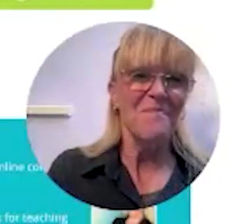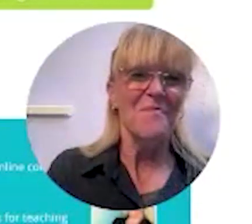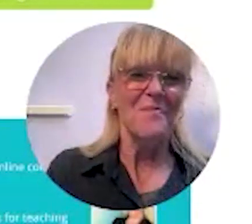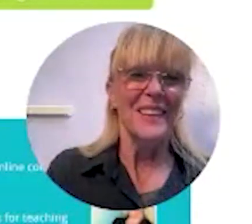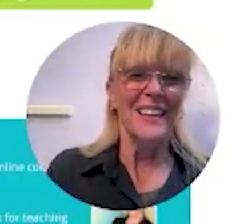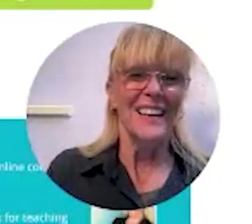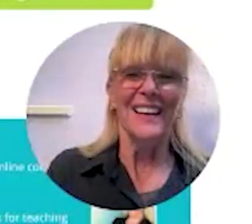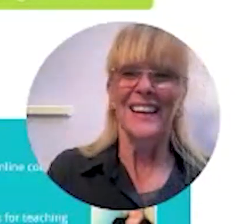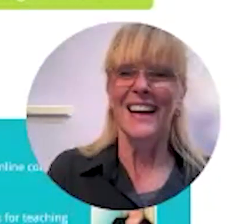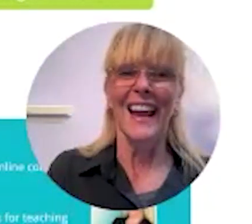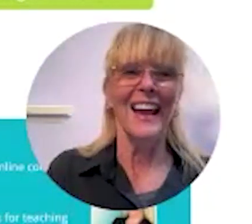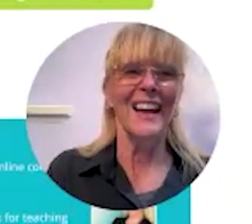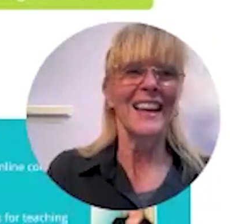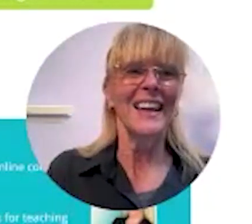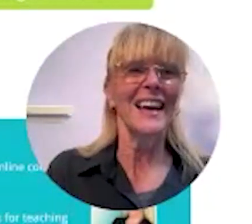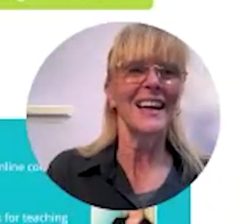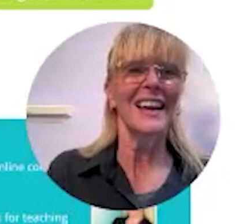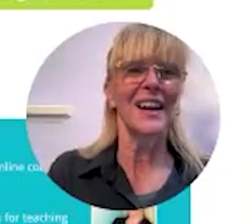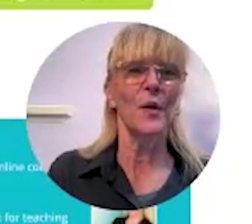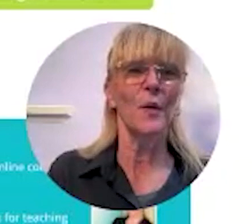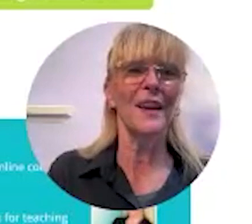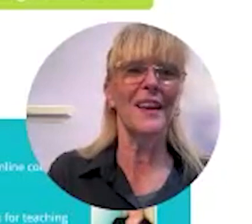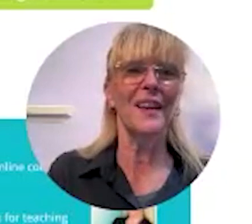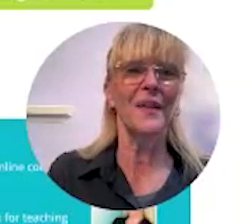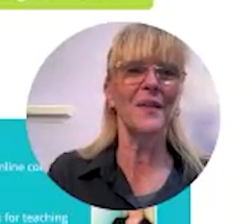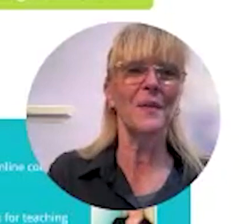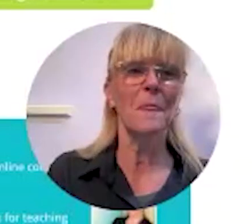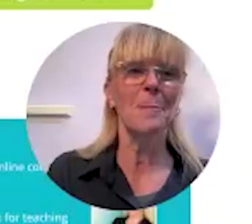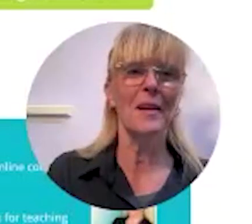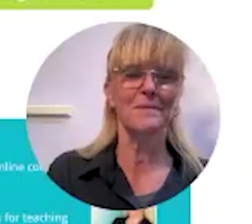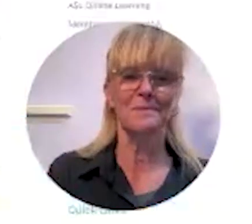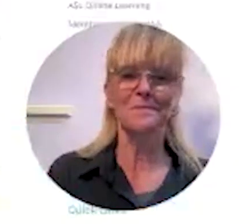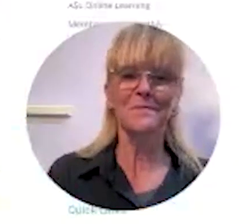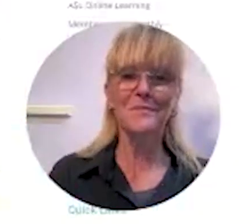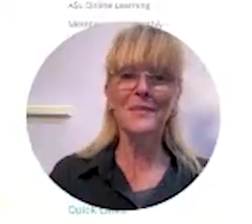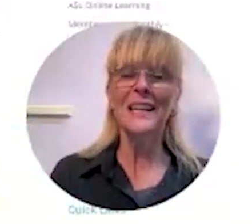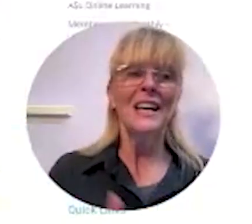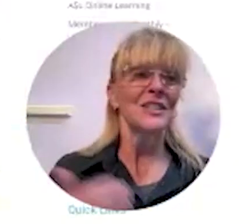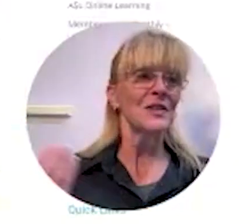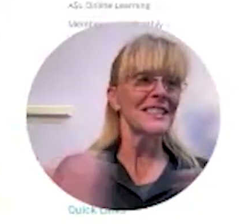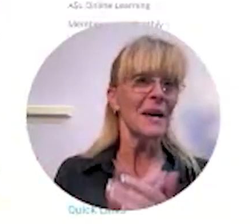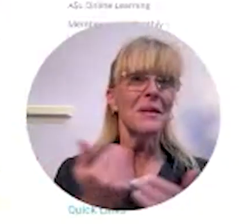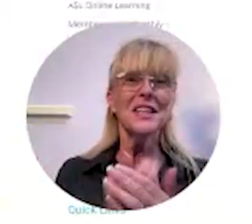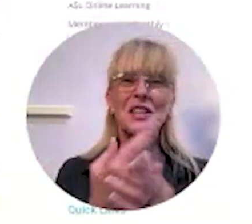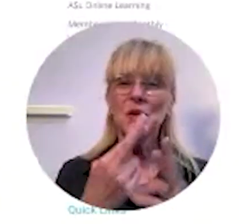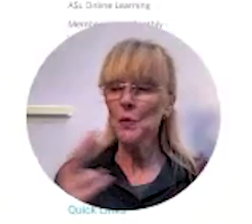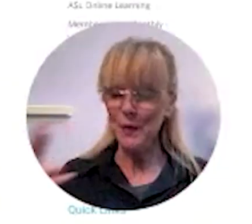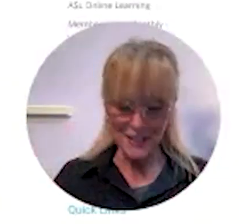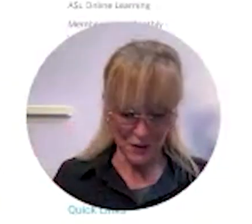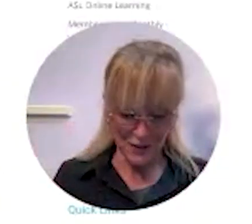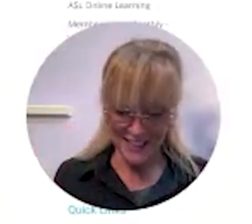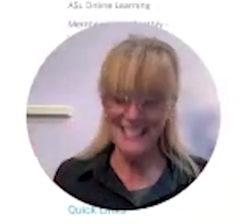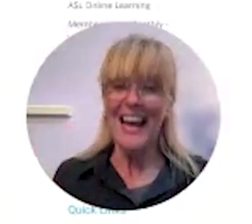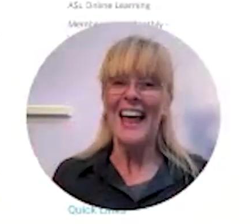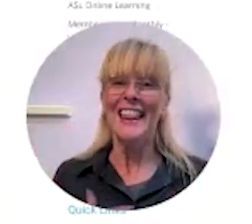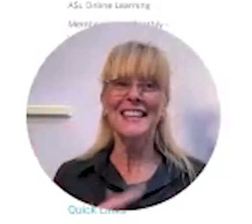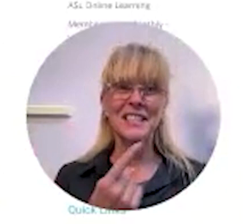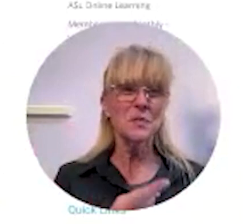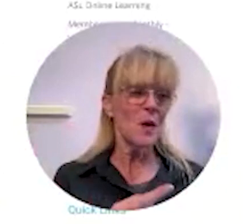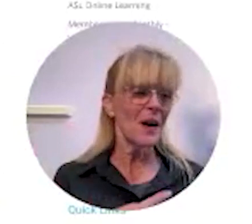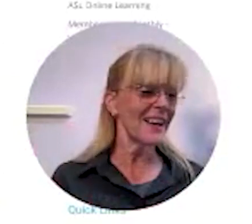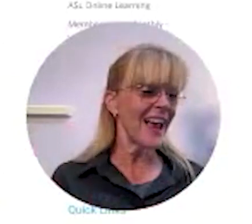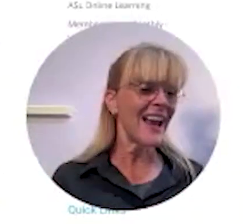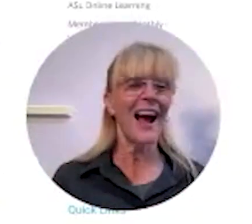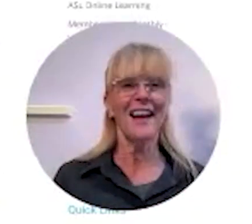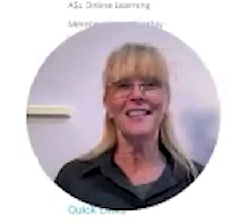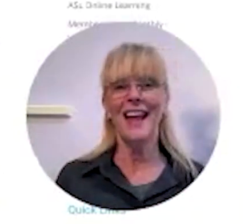and here we go so some of the new resources this